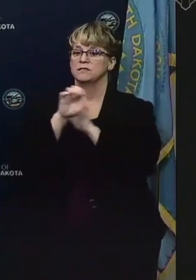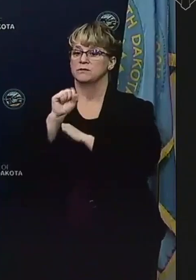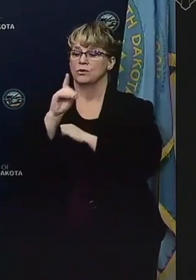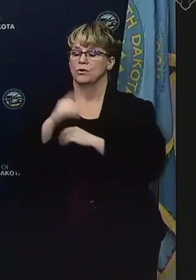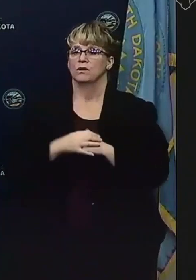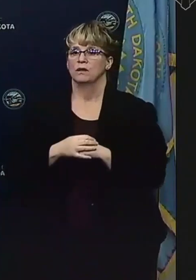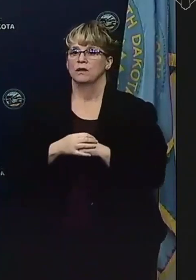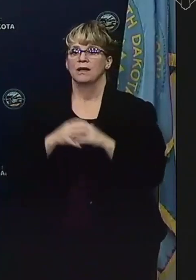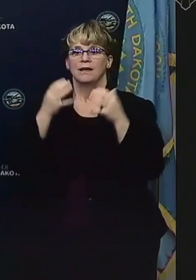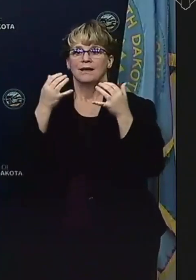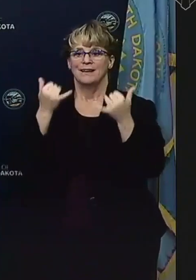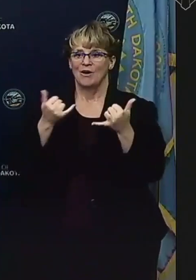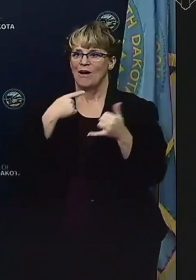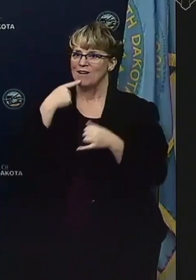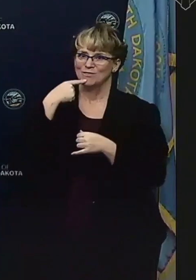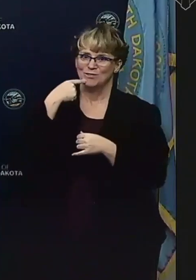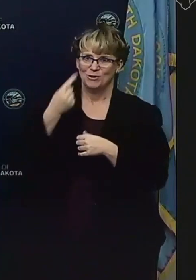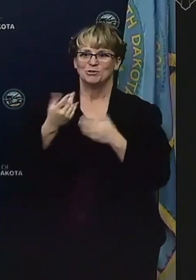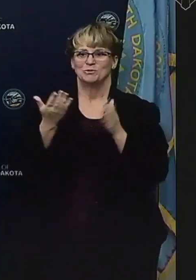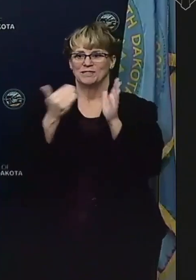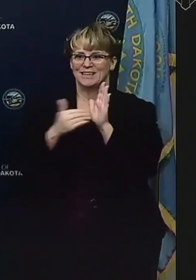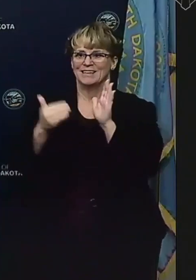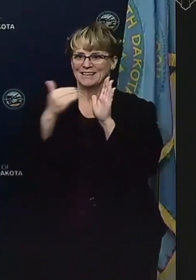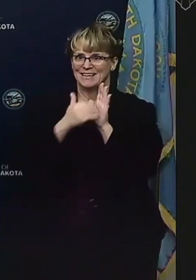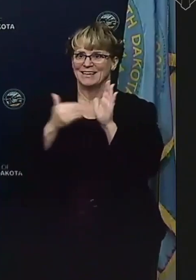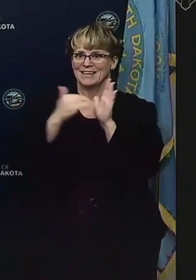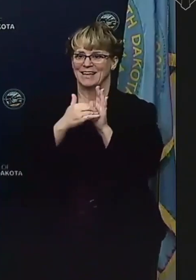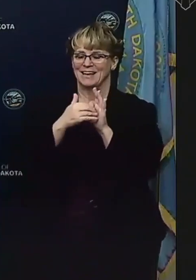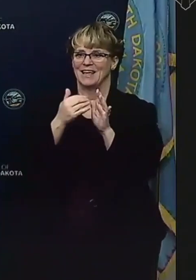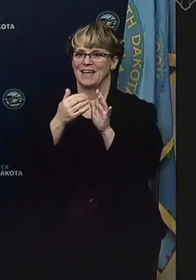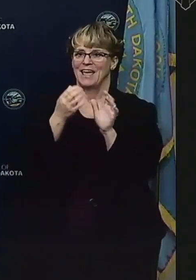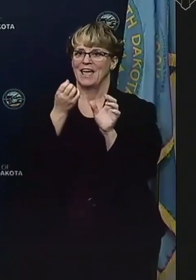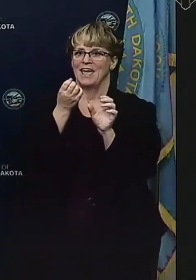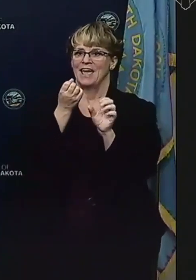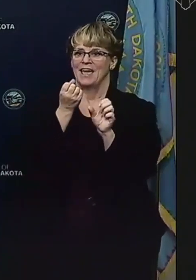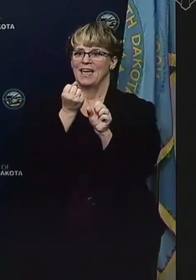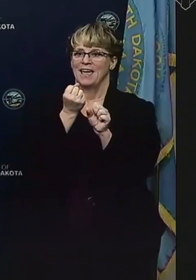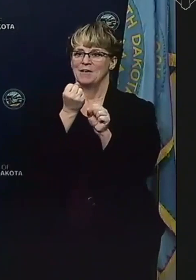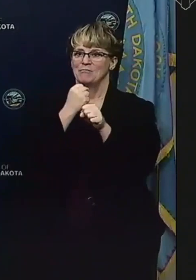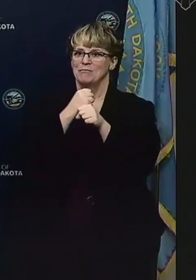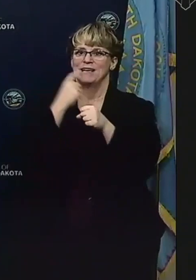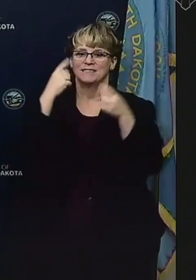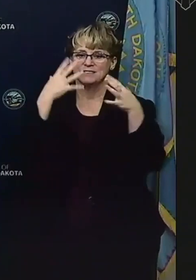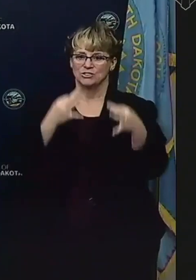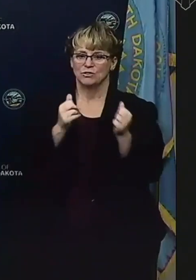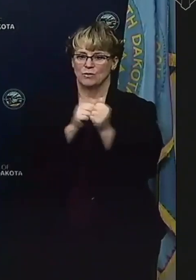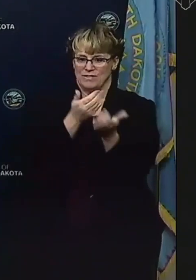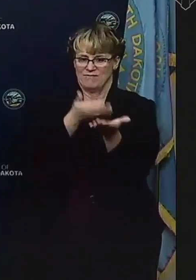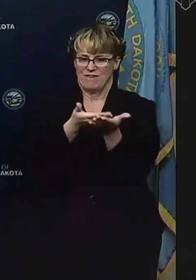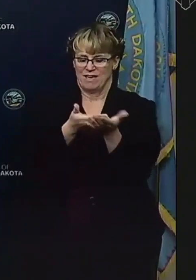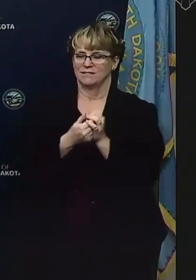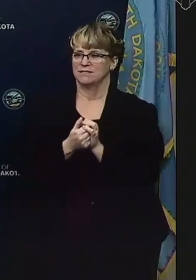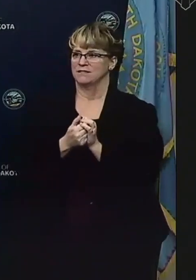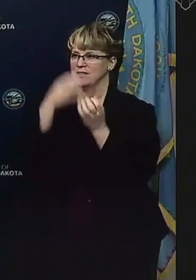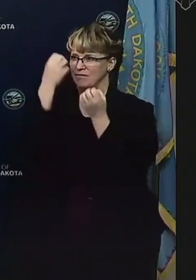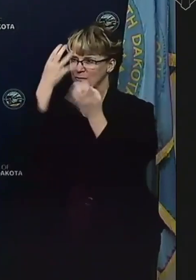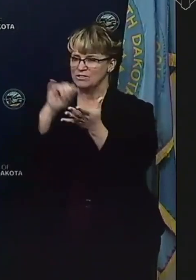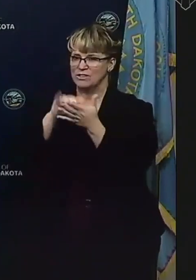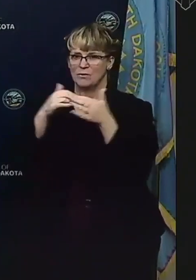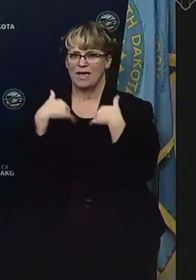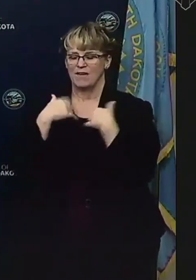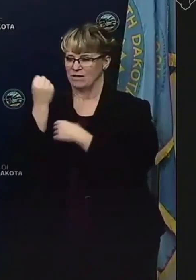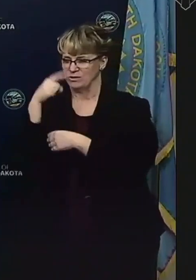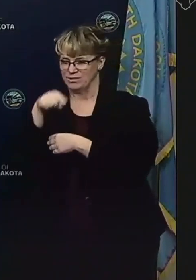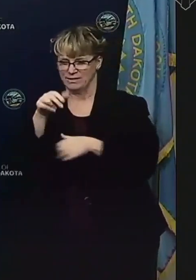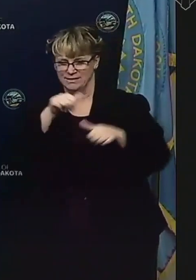Remember, I've told you all along that I'm going to be making every decision on the facts and the data that we have in front of us and understanding the